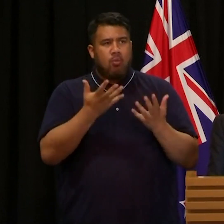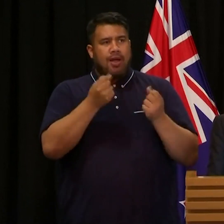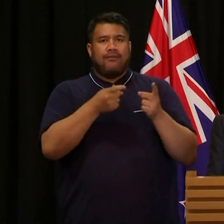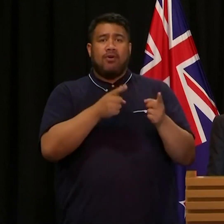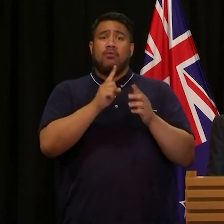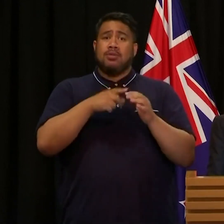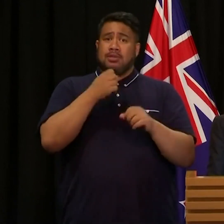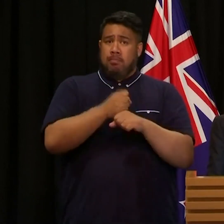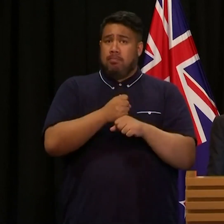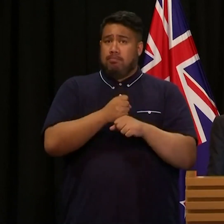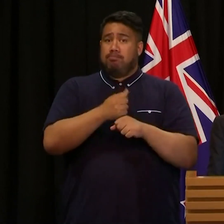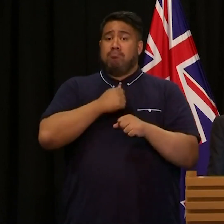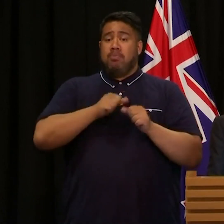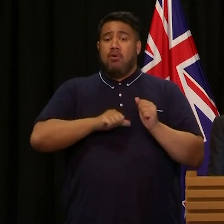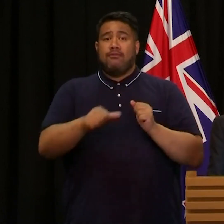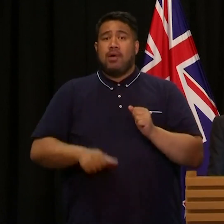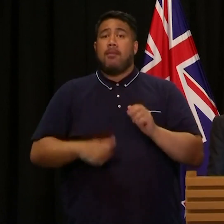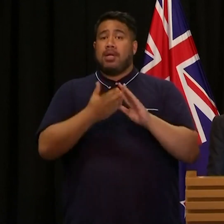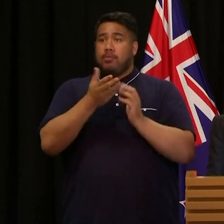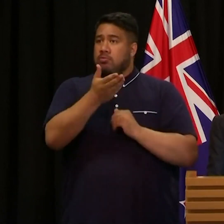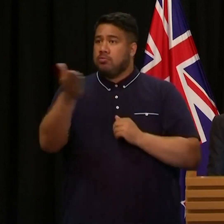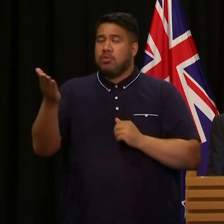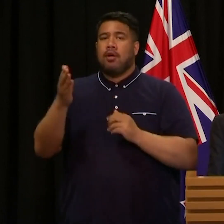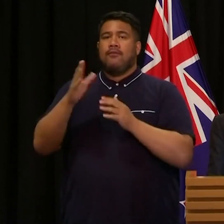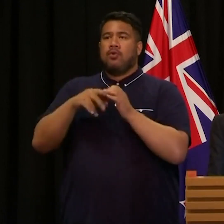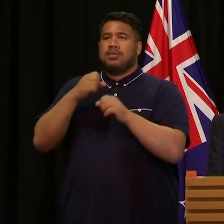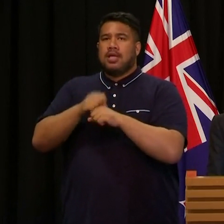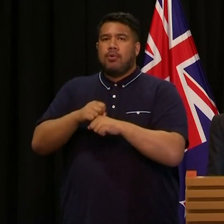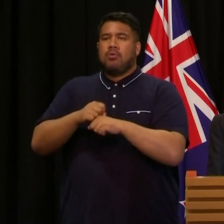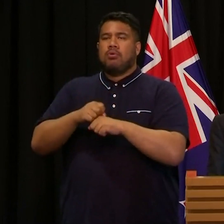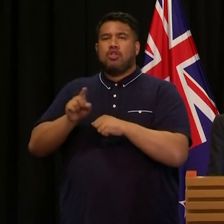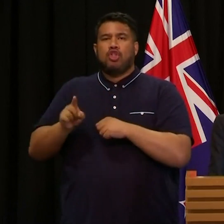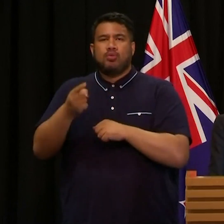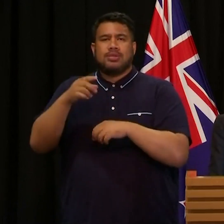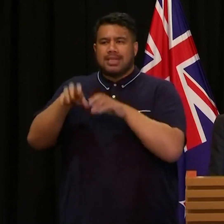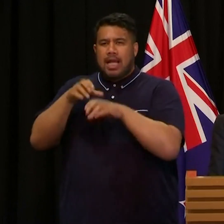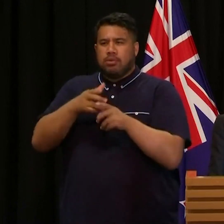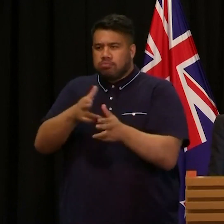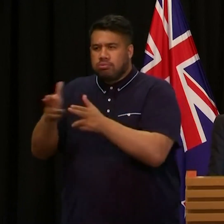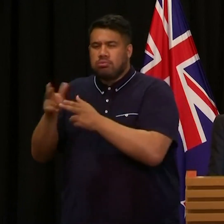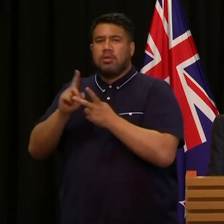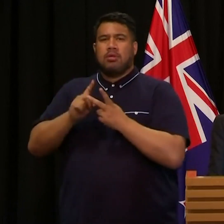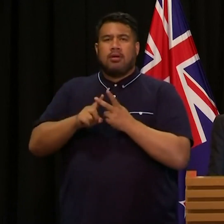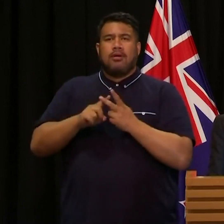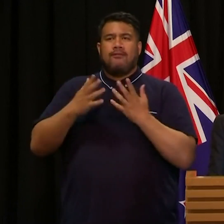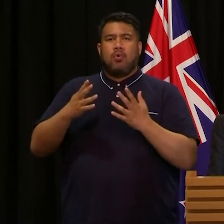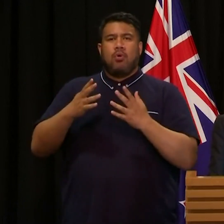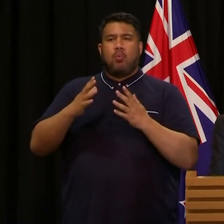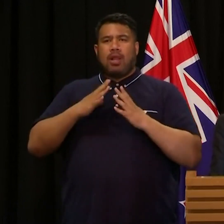includes our rural community. They manage pests, they use for animal welfare, and also for recreation.